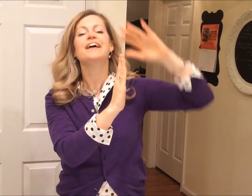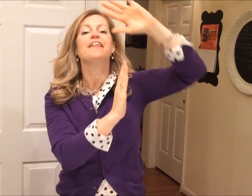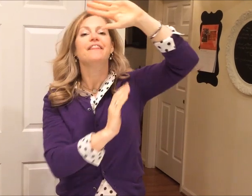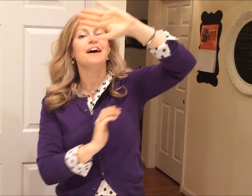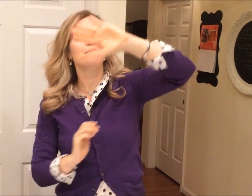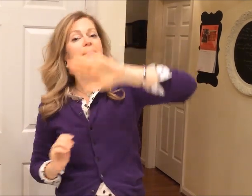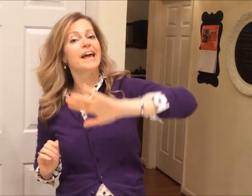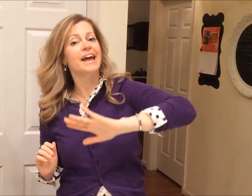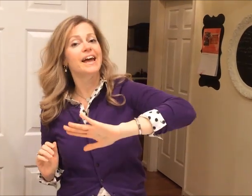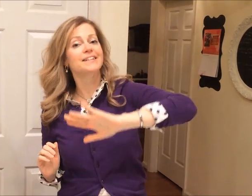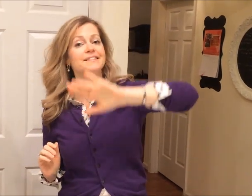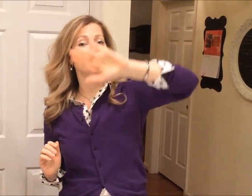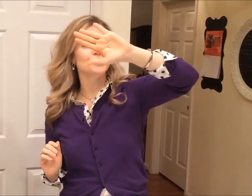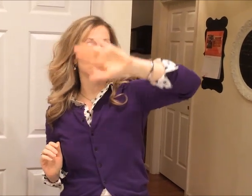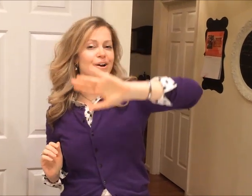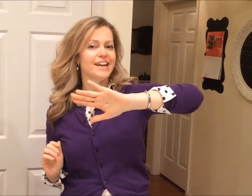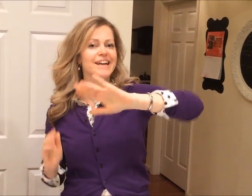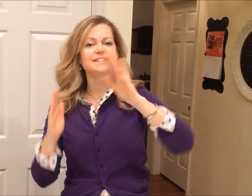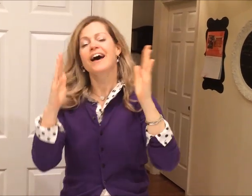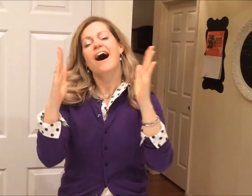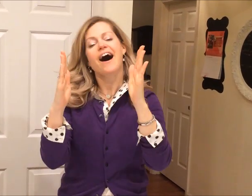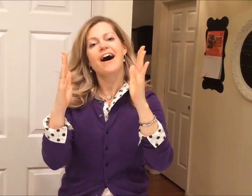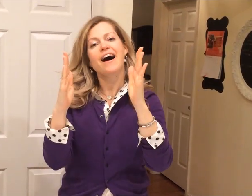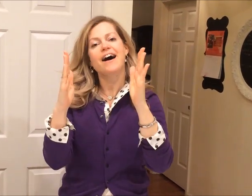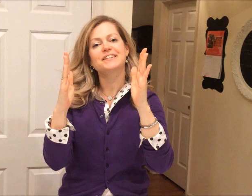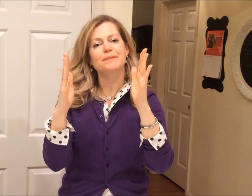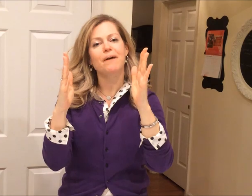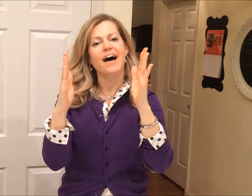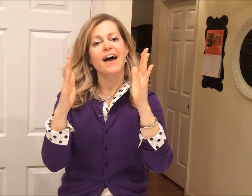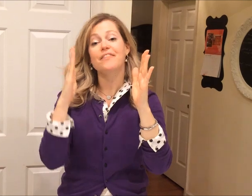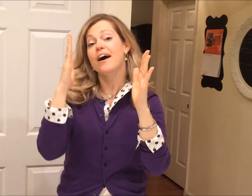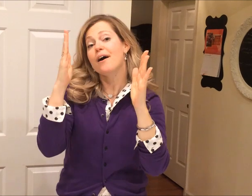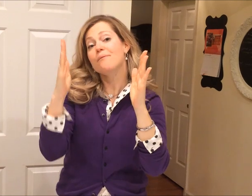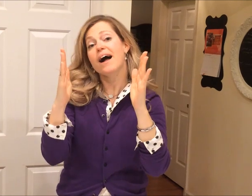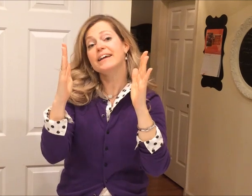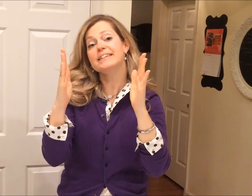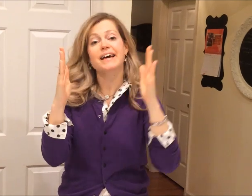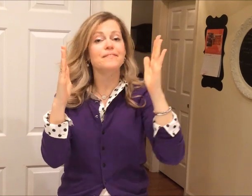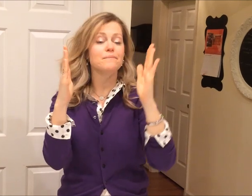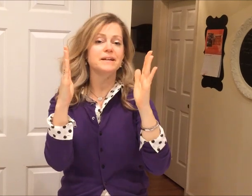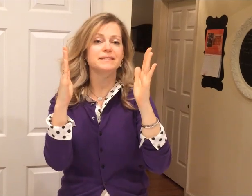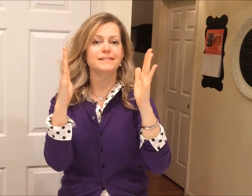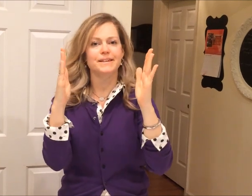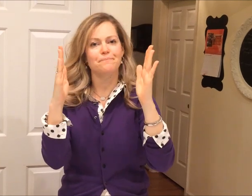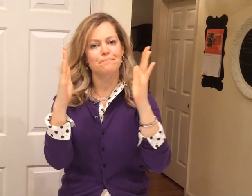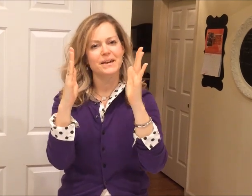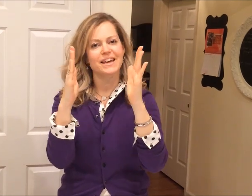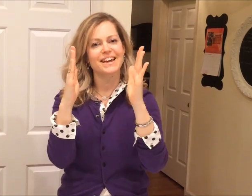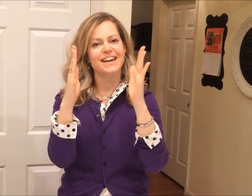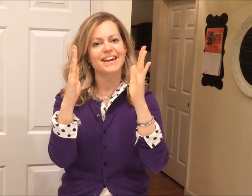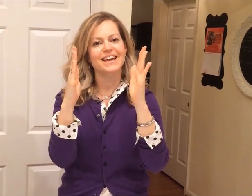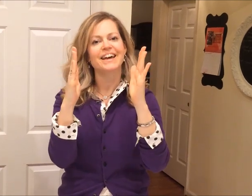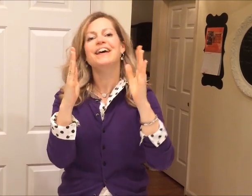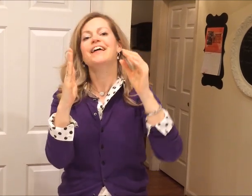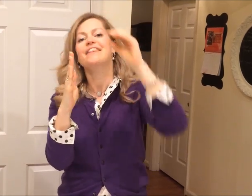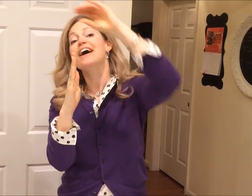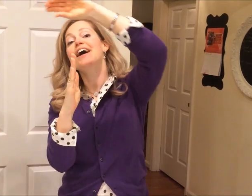The Plains Territory is hounded by the Rockies and the Mississippi. The